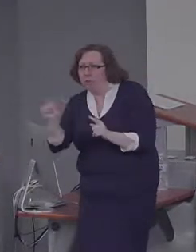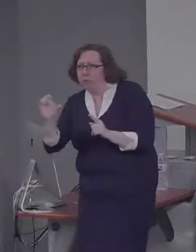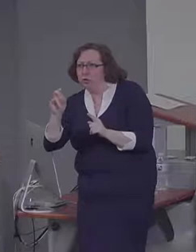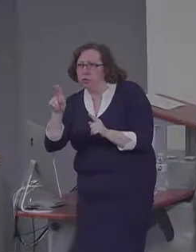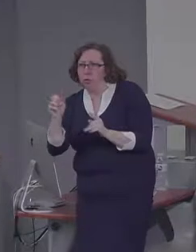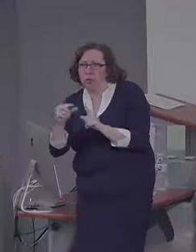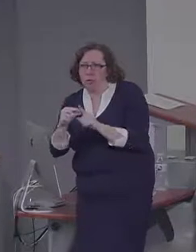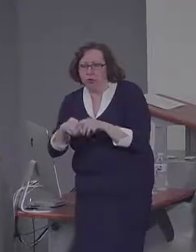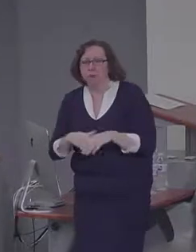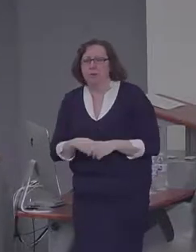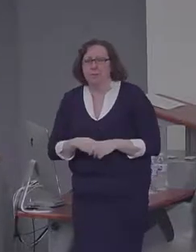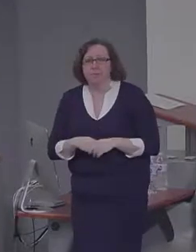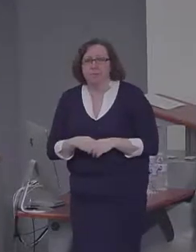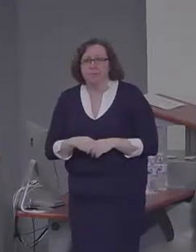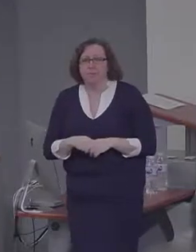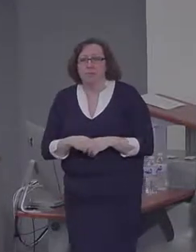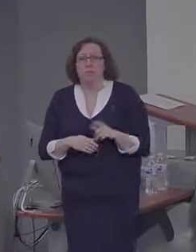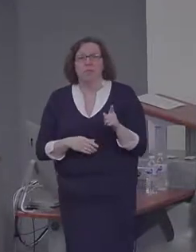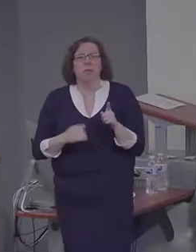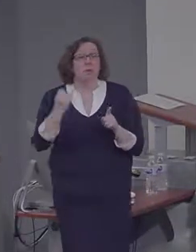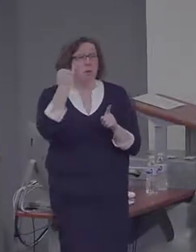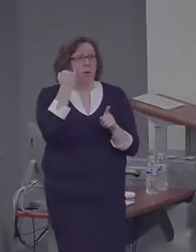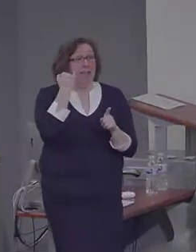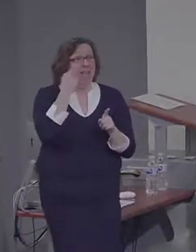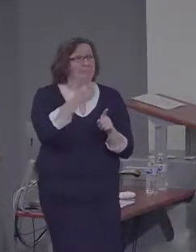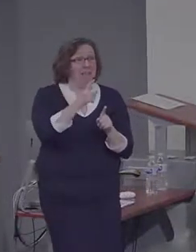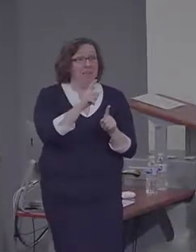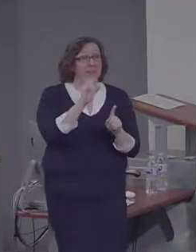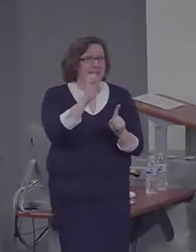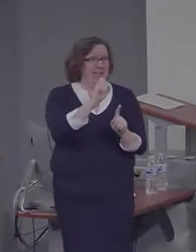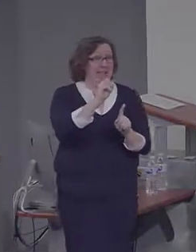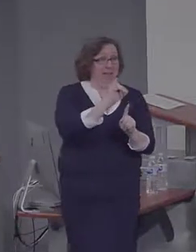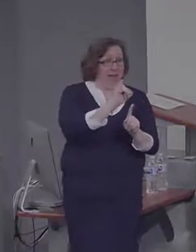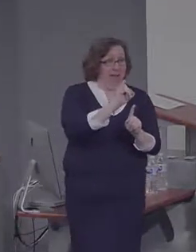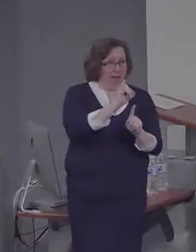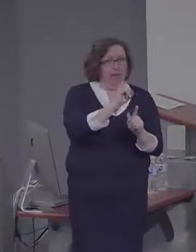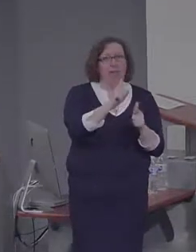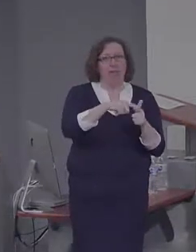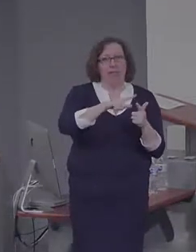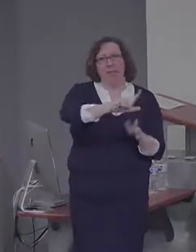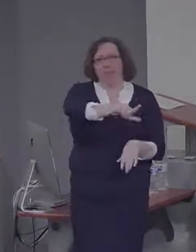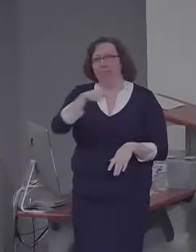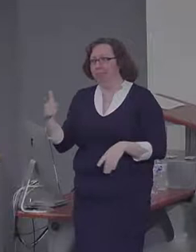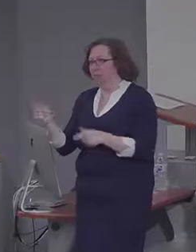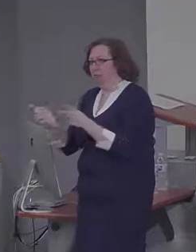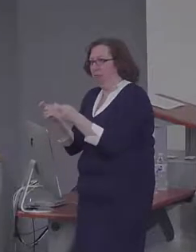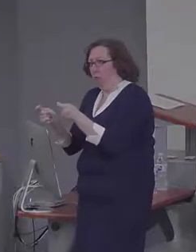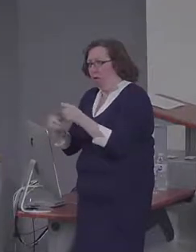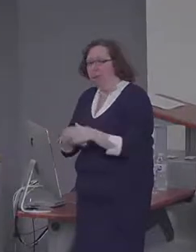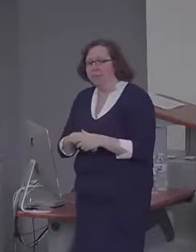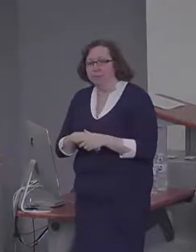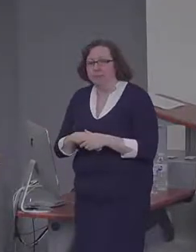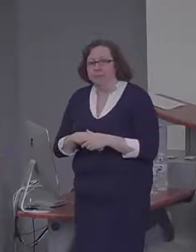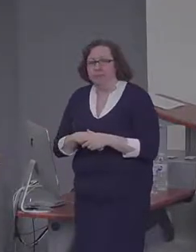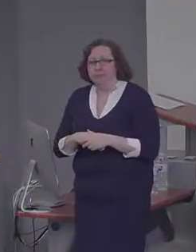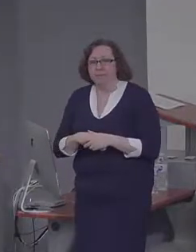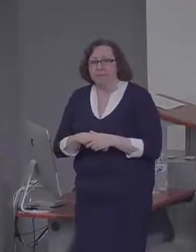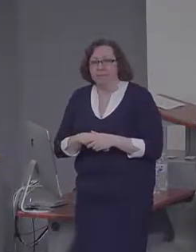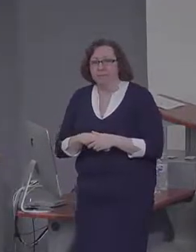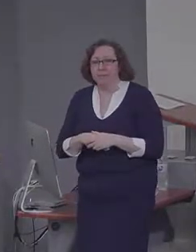the specificity induction, then they get the control. If not, vice versa. And they go on and do a different version of the future imagining task